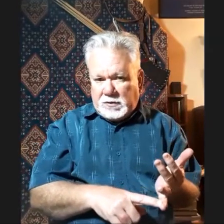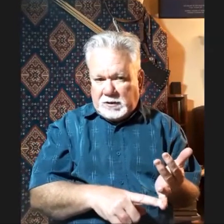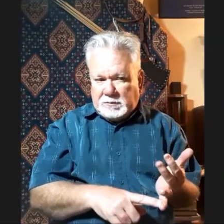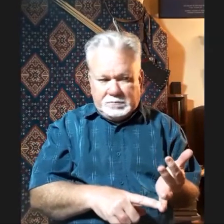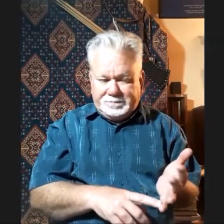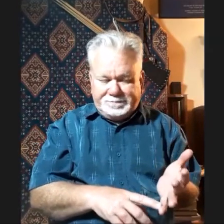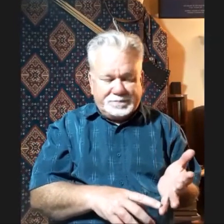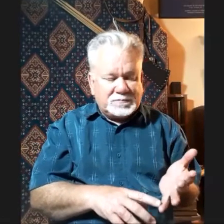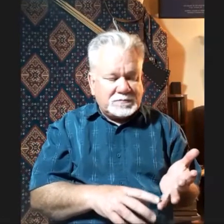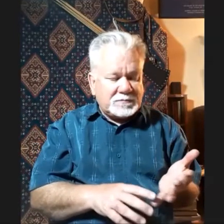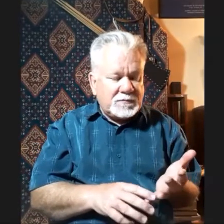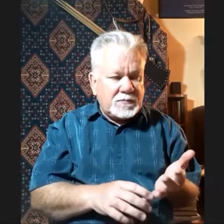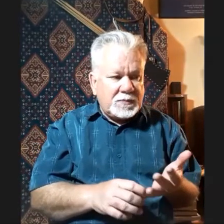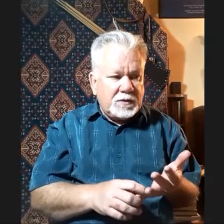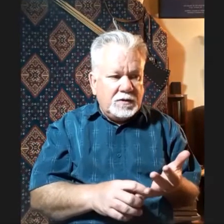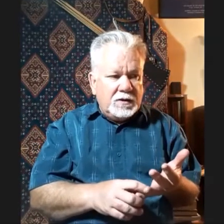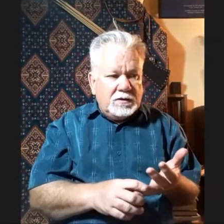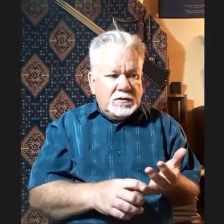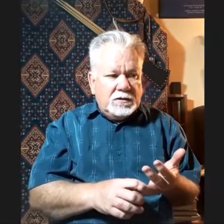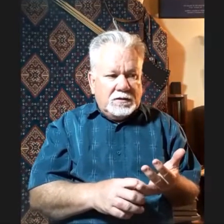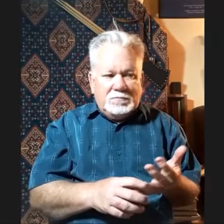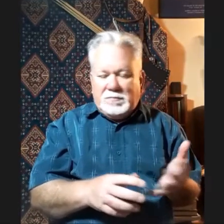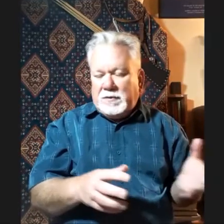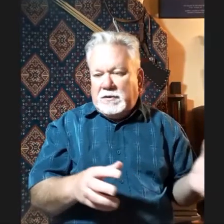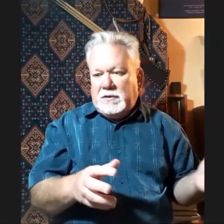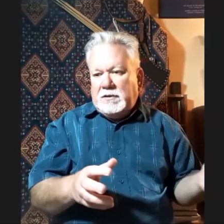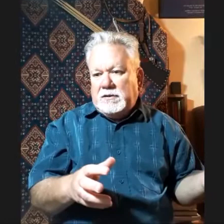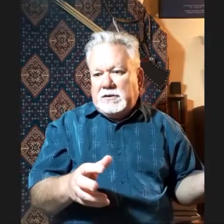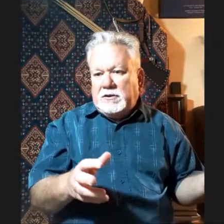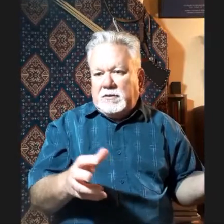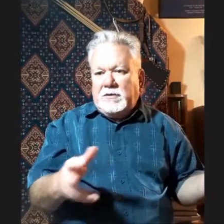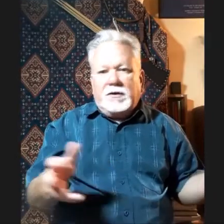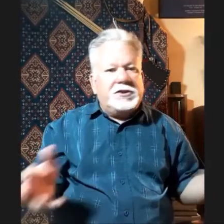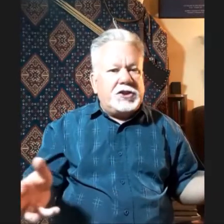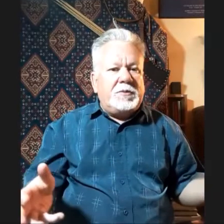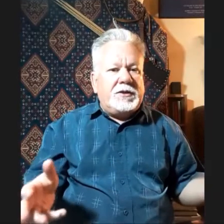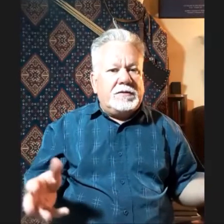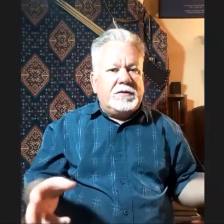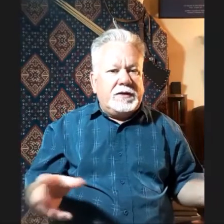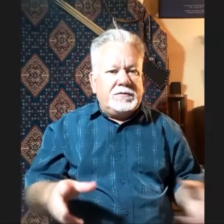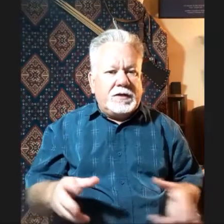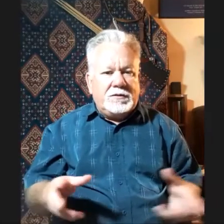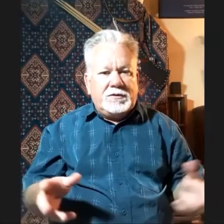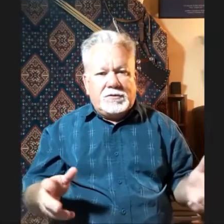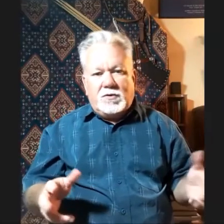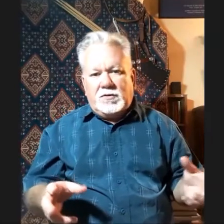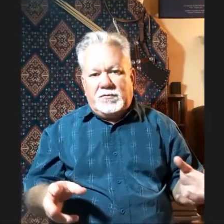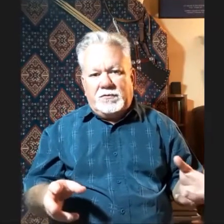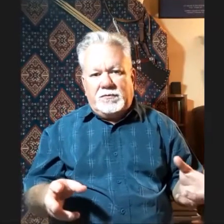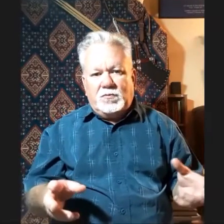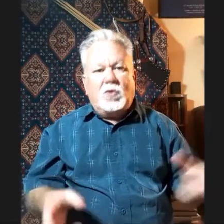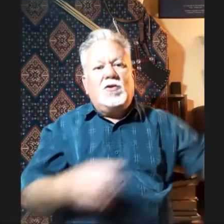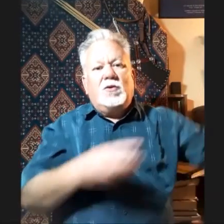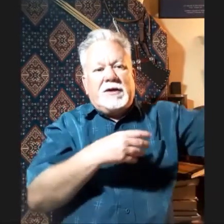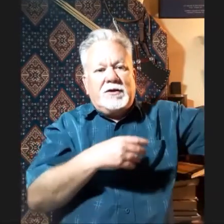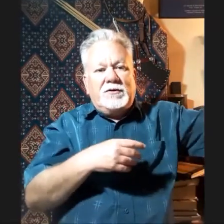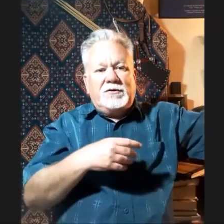things like chamois and these kind of rock climbing goats